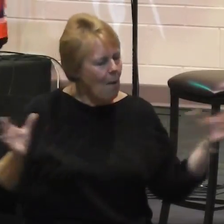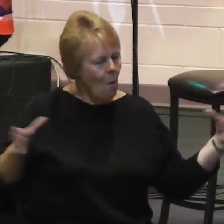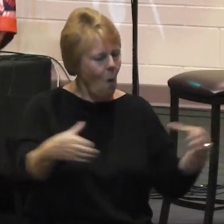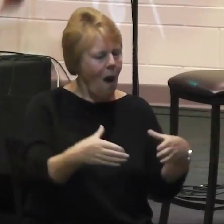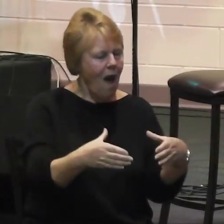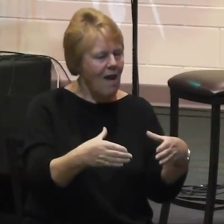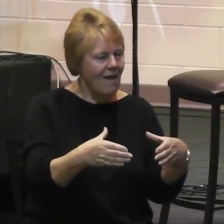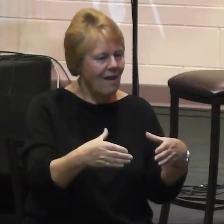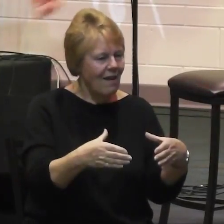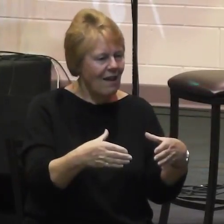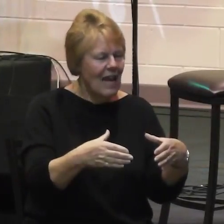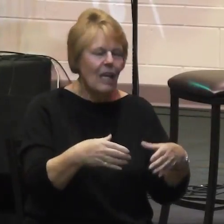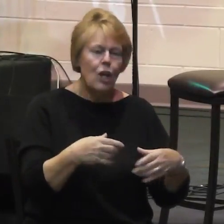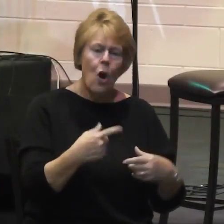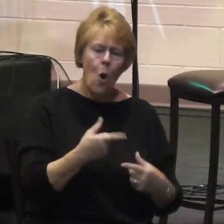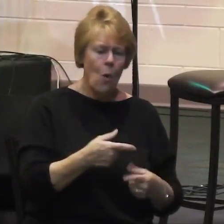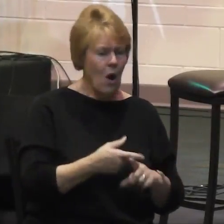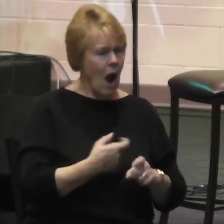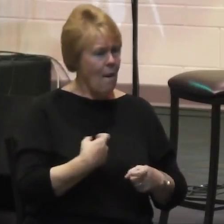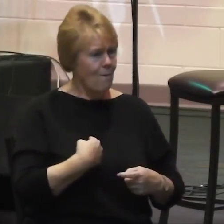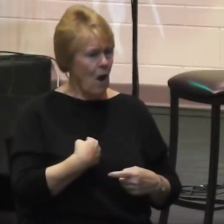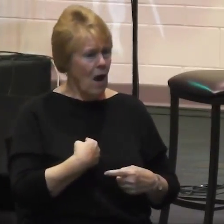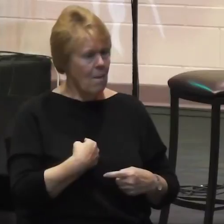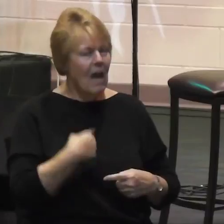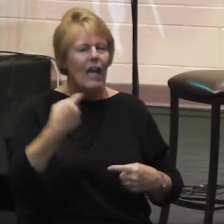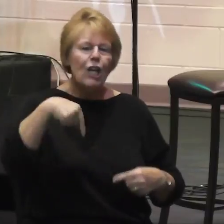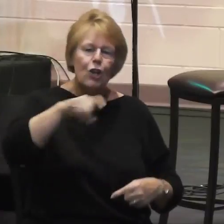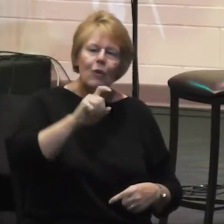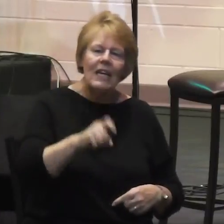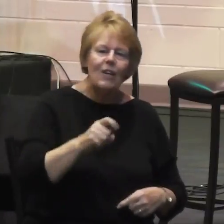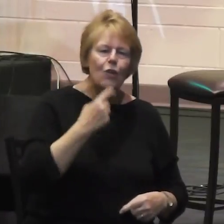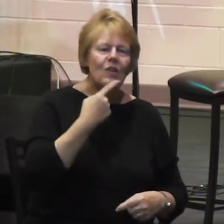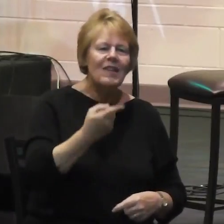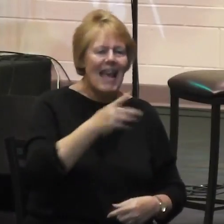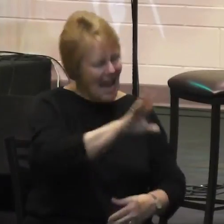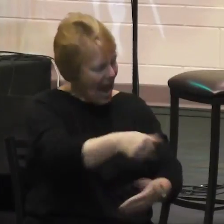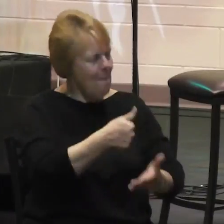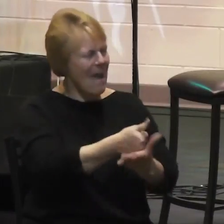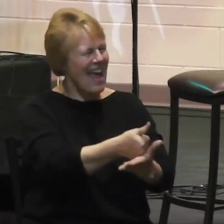we say amen, you can speak back at the preacher, and it's acceptable.